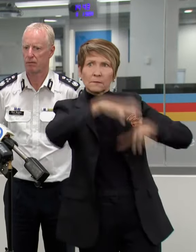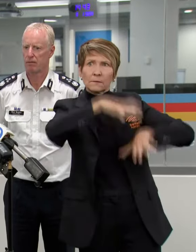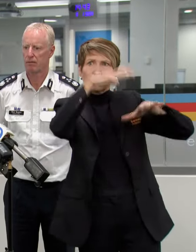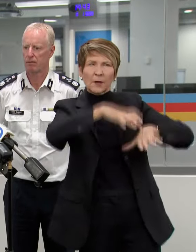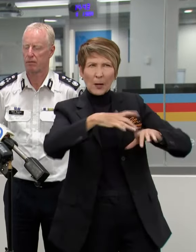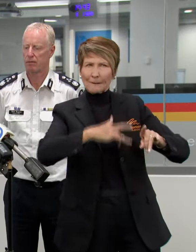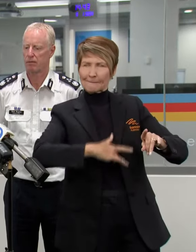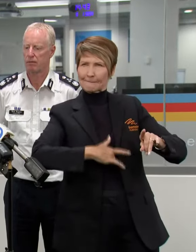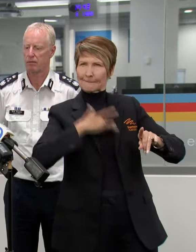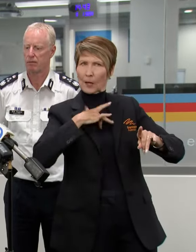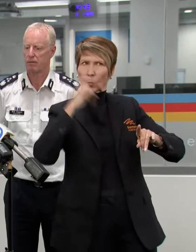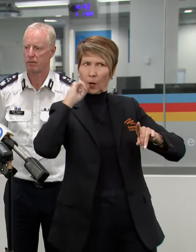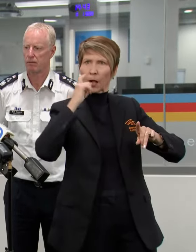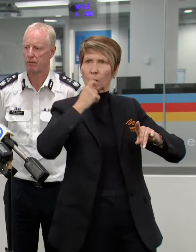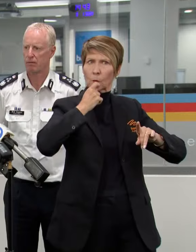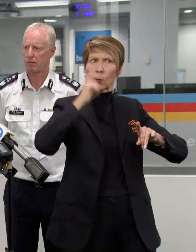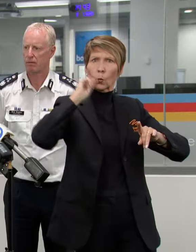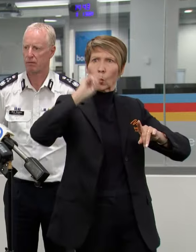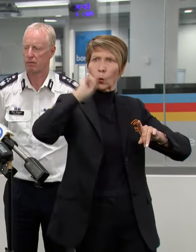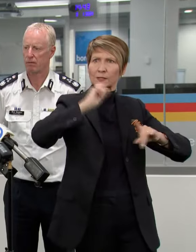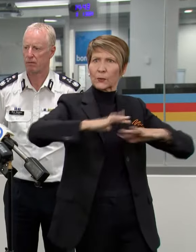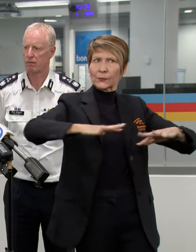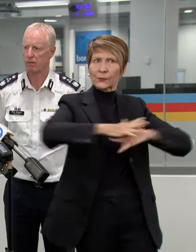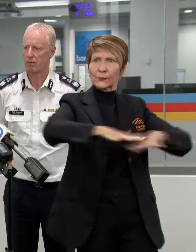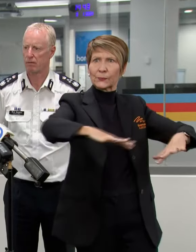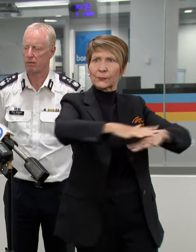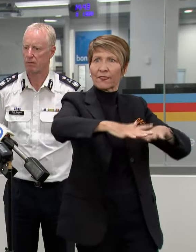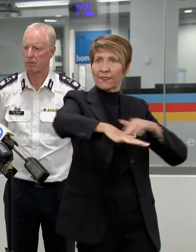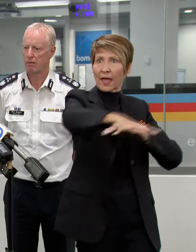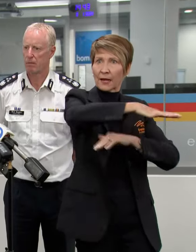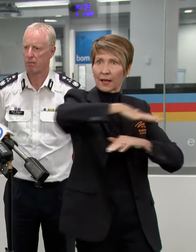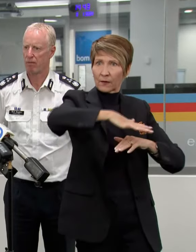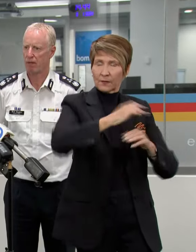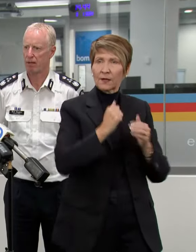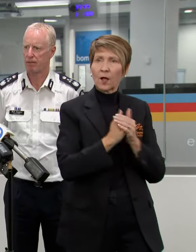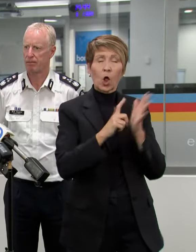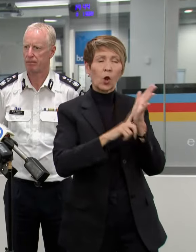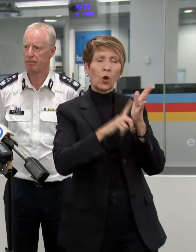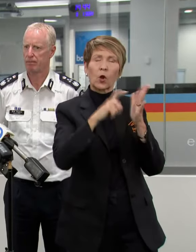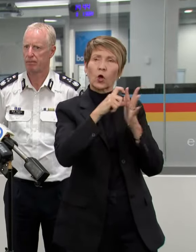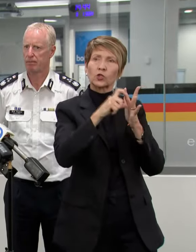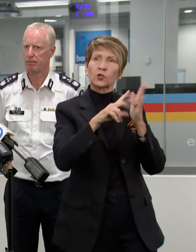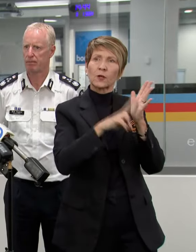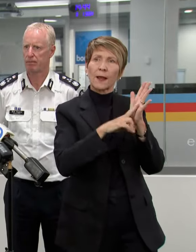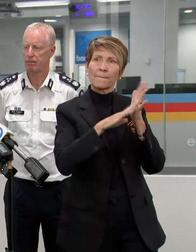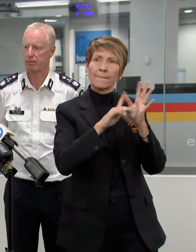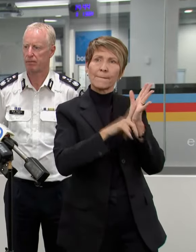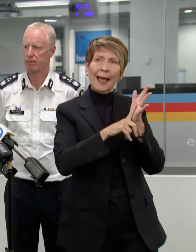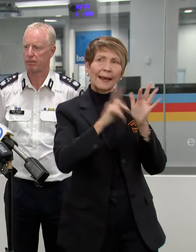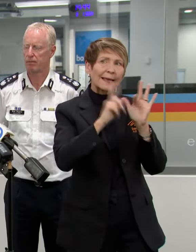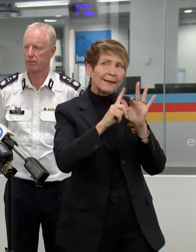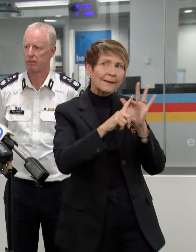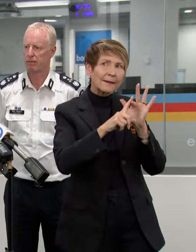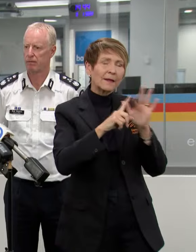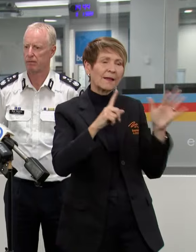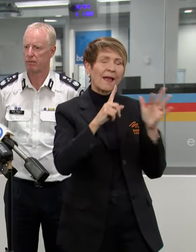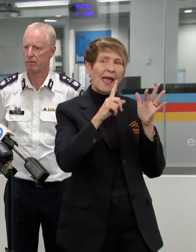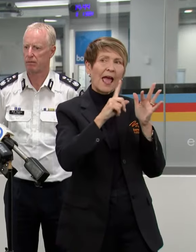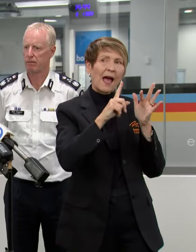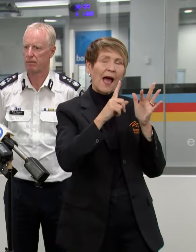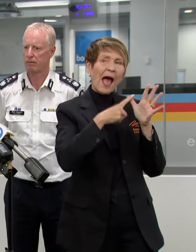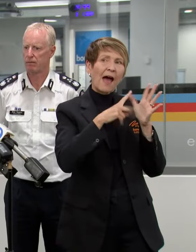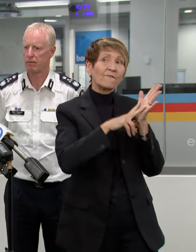in the coming days. Finally, in the Loddon Mallee catchments, there's also a minor flood warning out for the Loddon and Avoca River